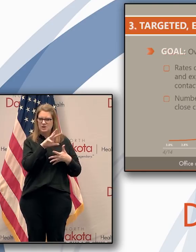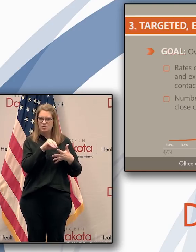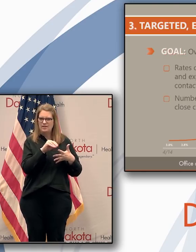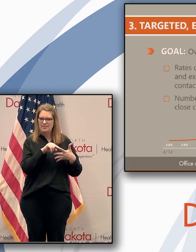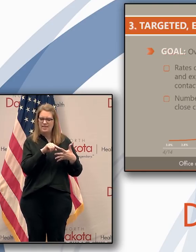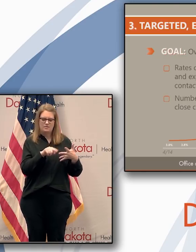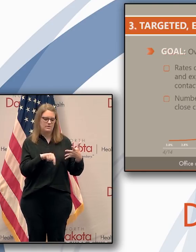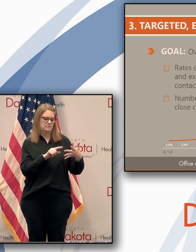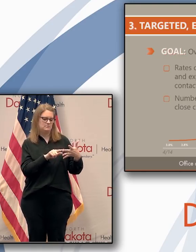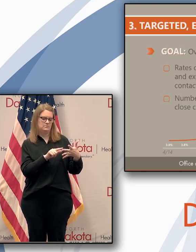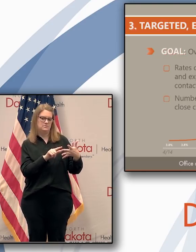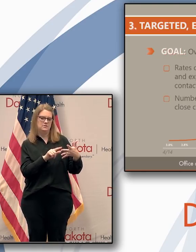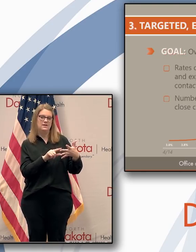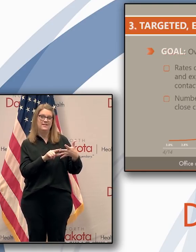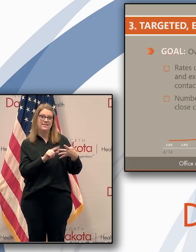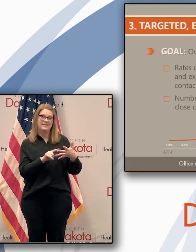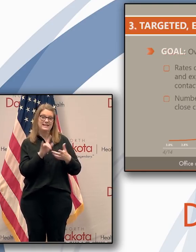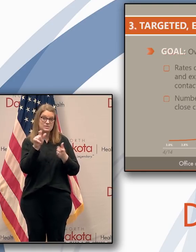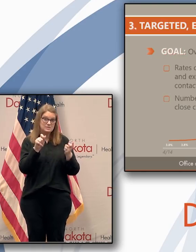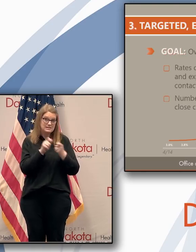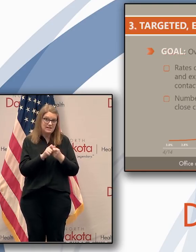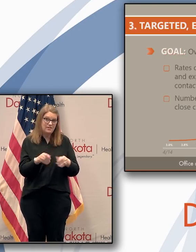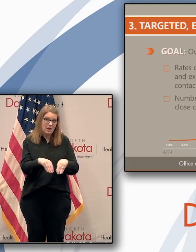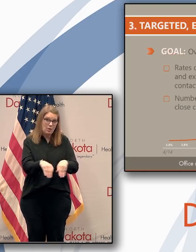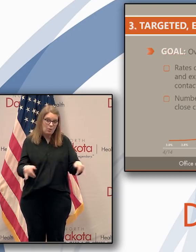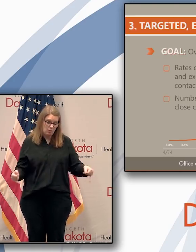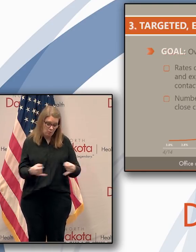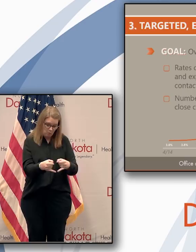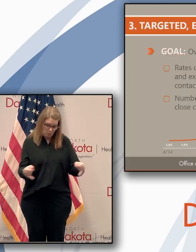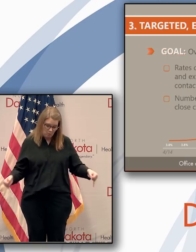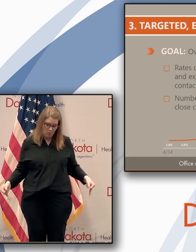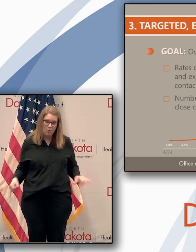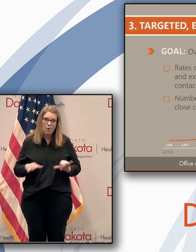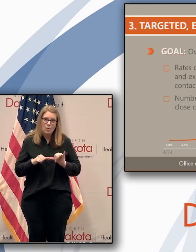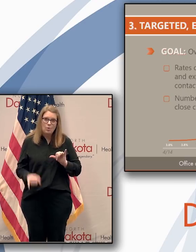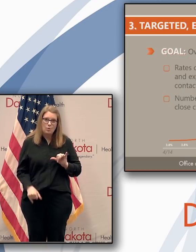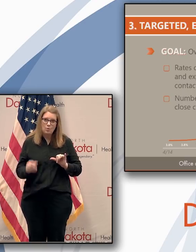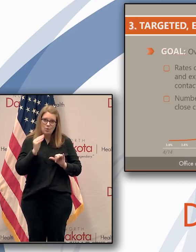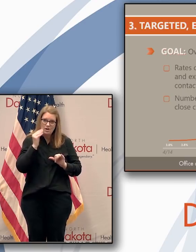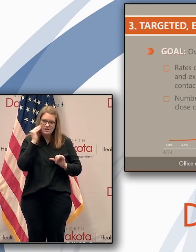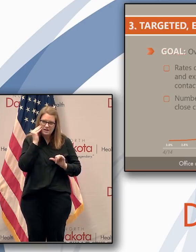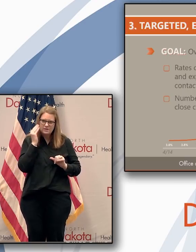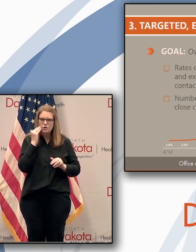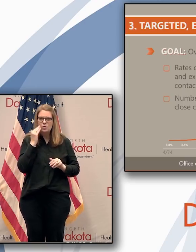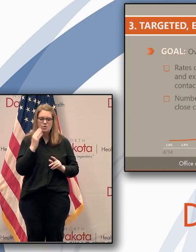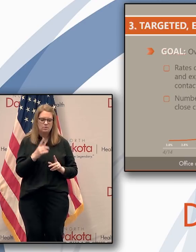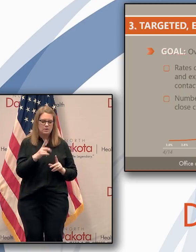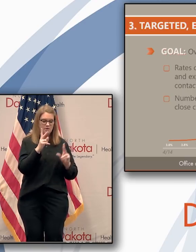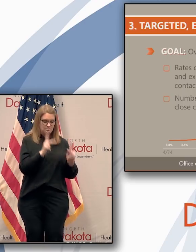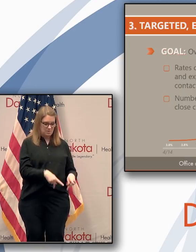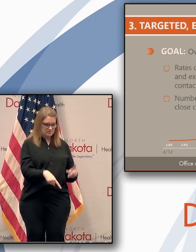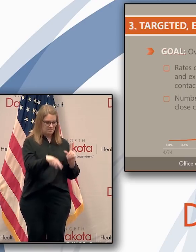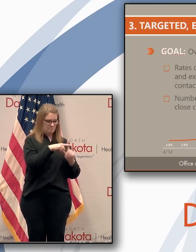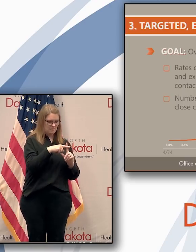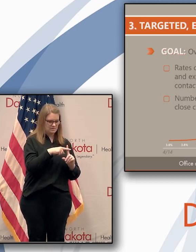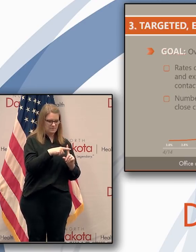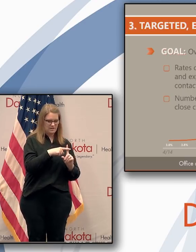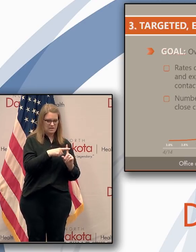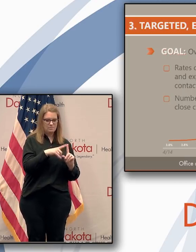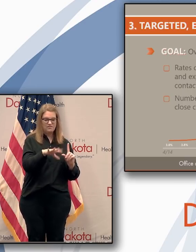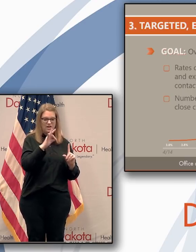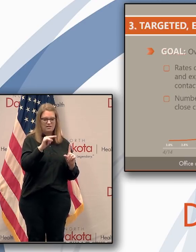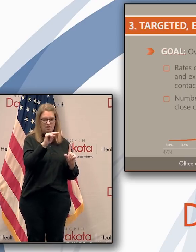But on the targeted effective quarantine, when we do find those close contacts of a positive, and we get to them quickly,